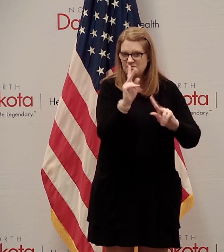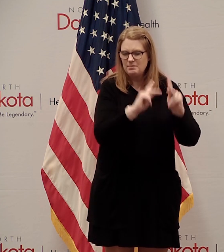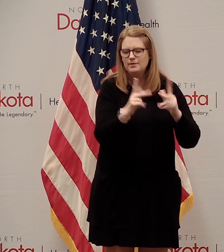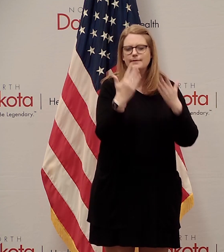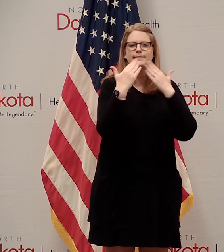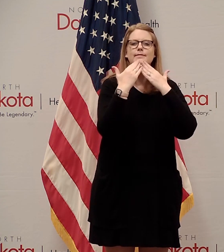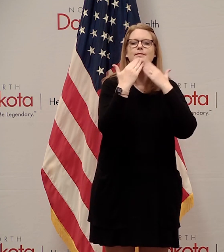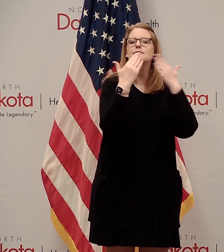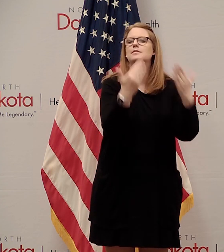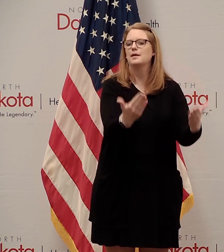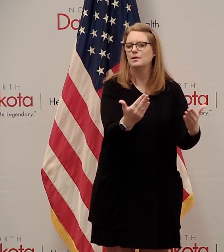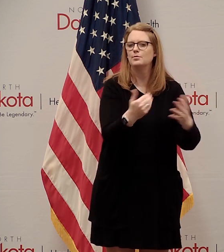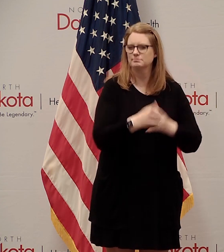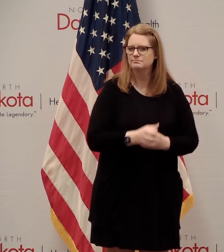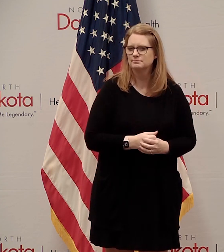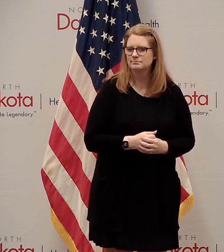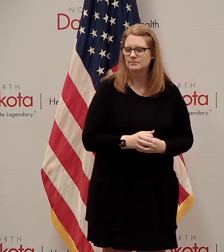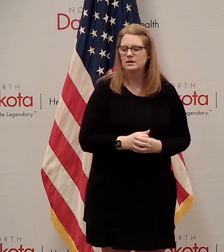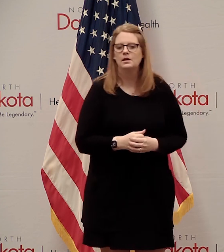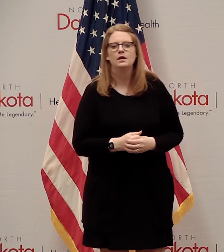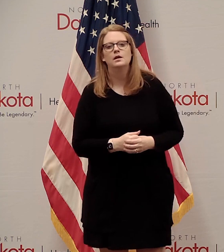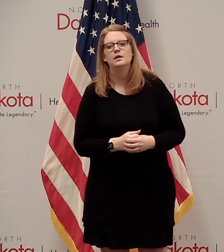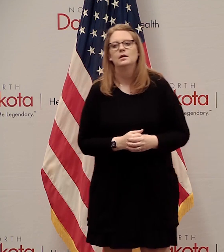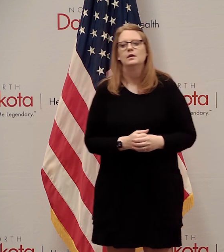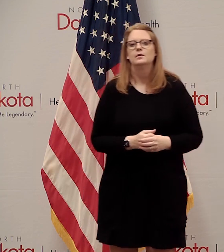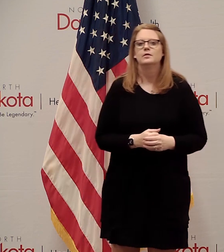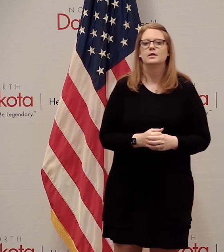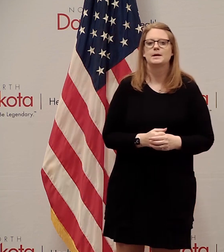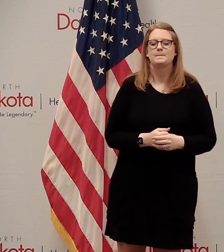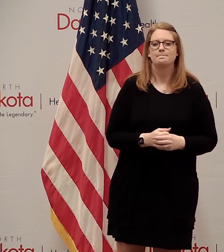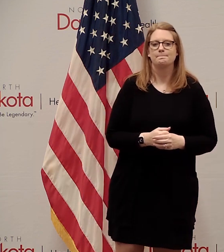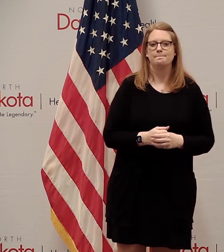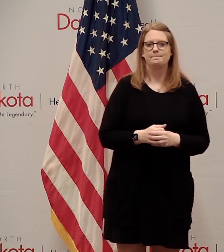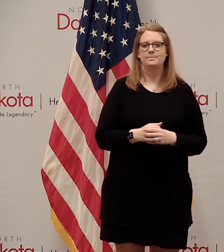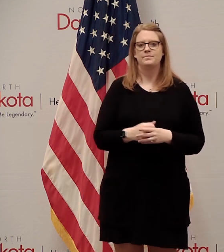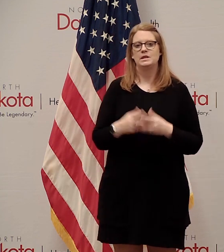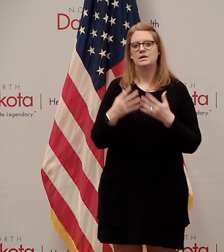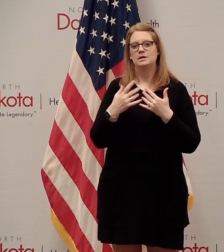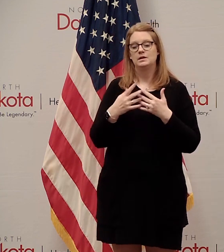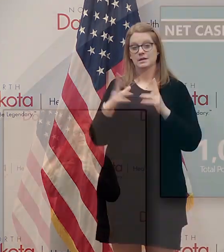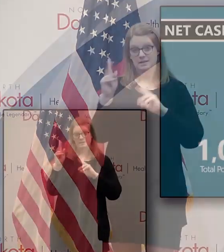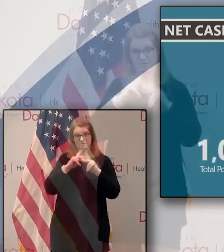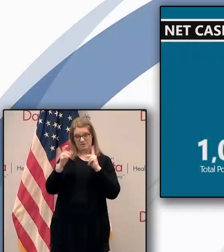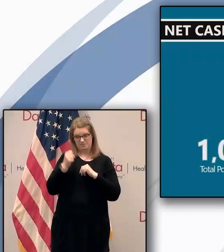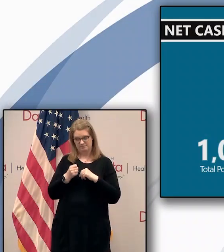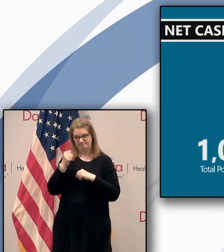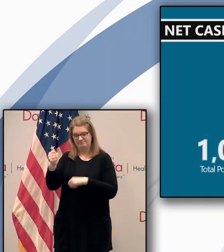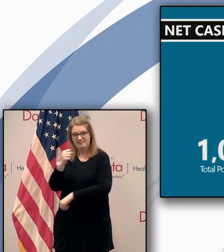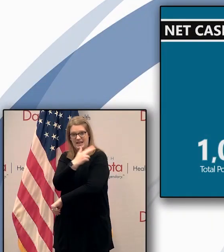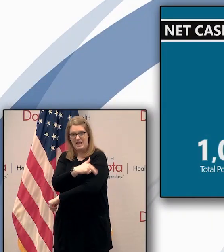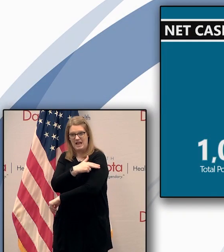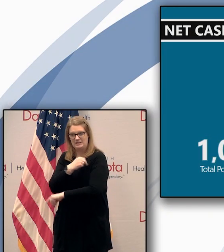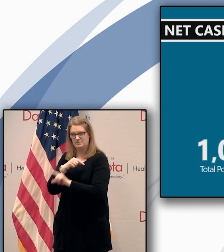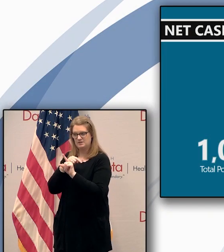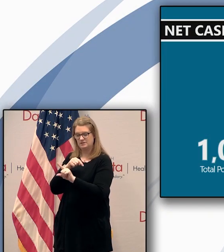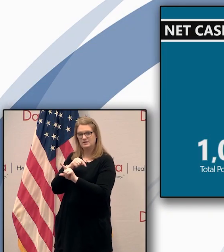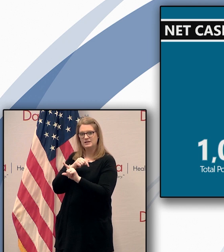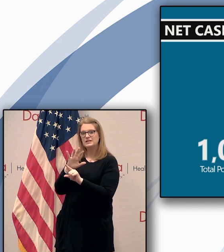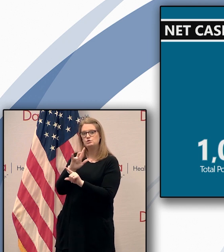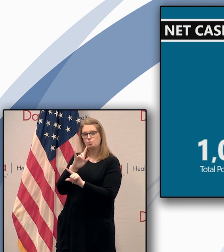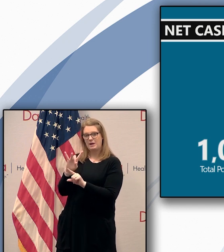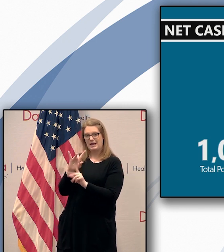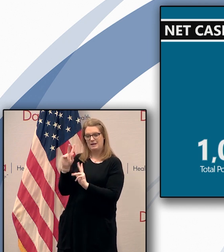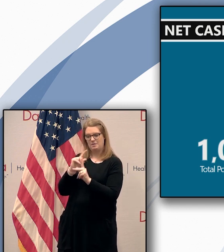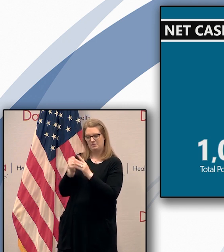when we take a look at the the current hospitalized we're at 28 that's a new record as